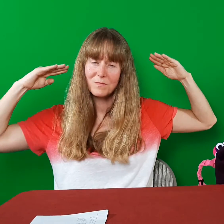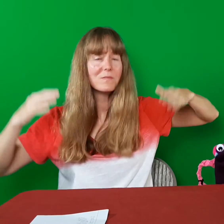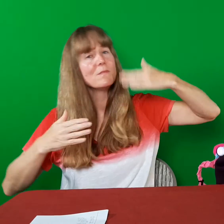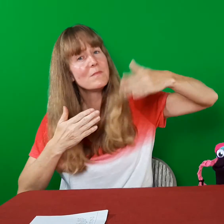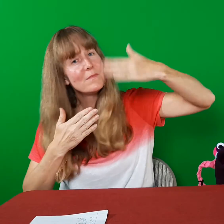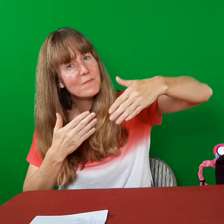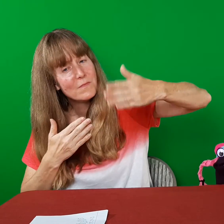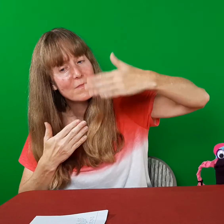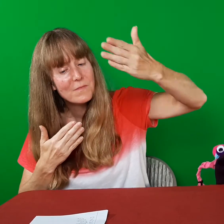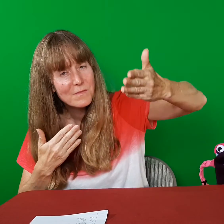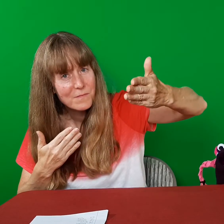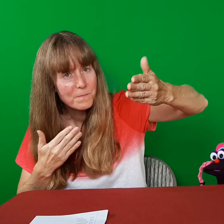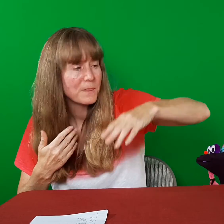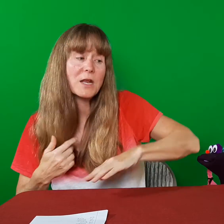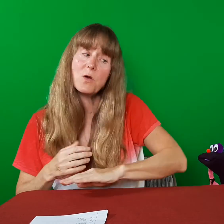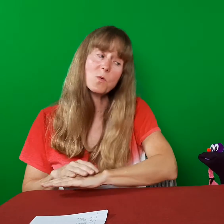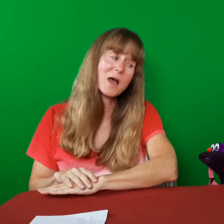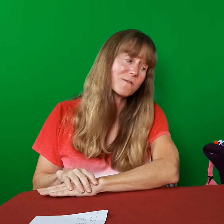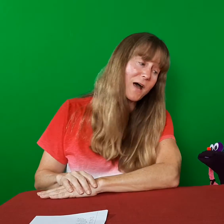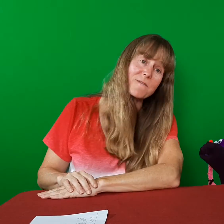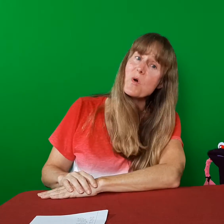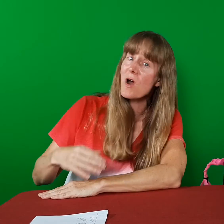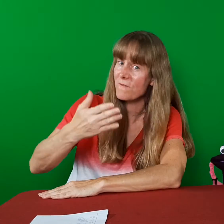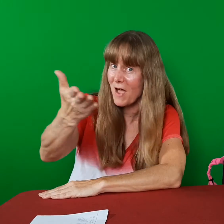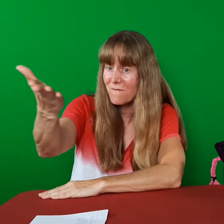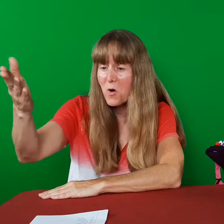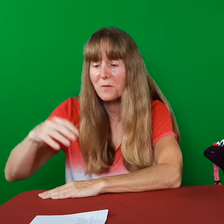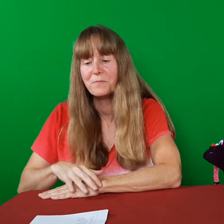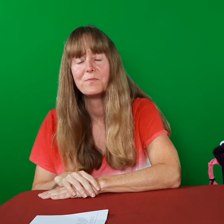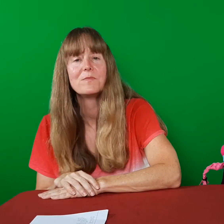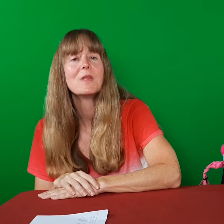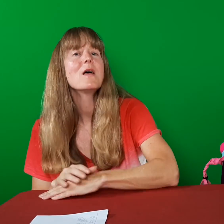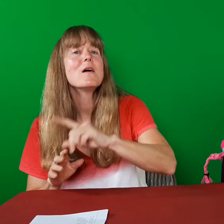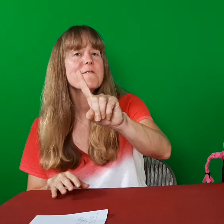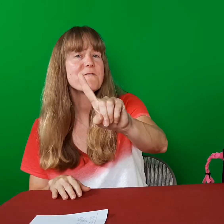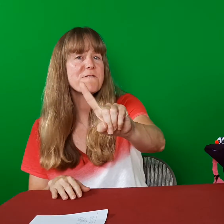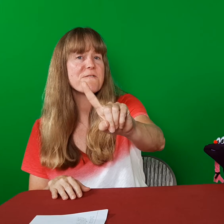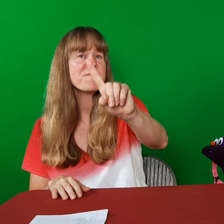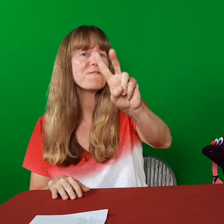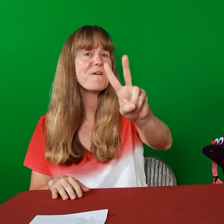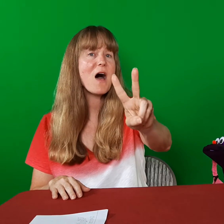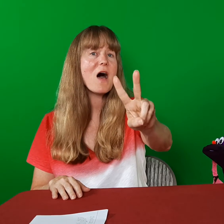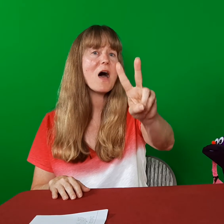and tell you what I hear. I know you will. Five more. Five more. Okay. Fun.